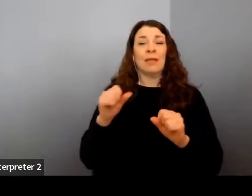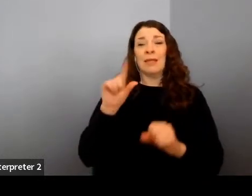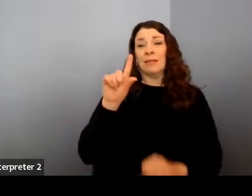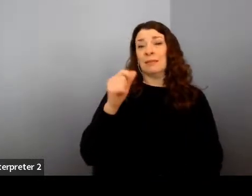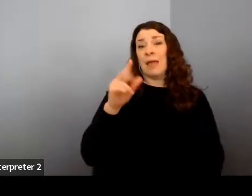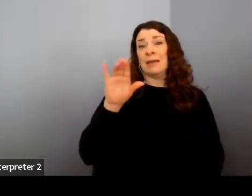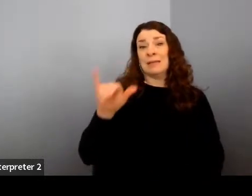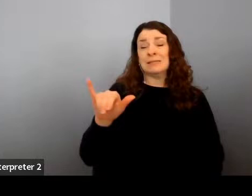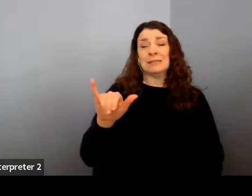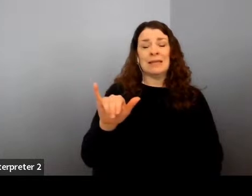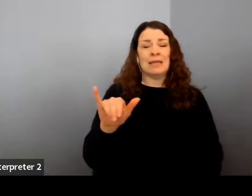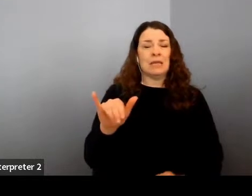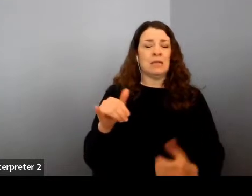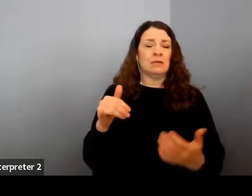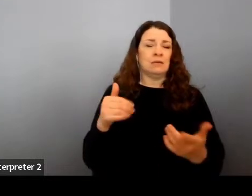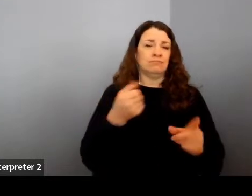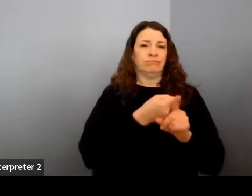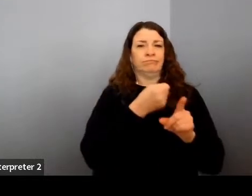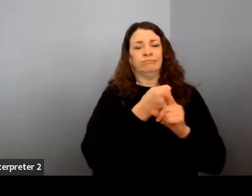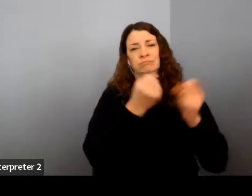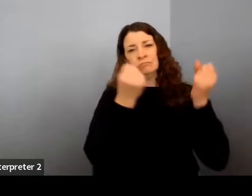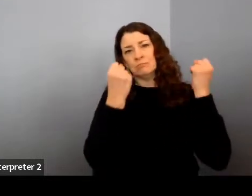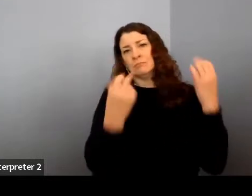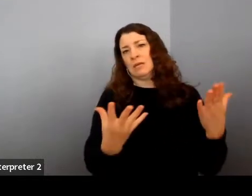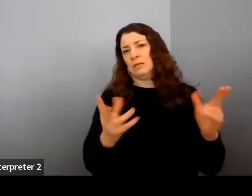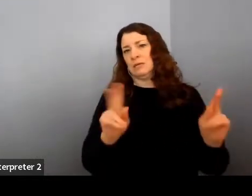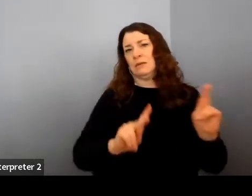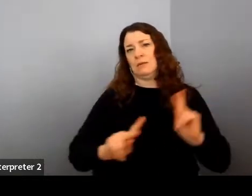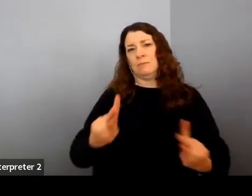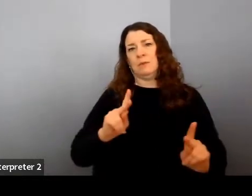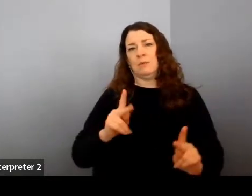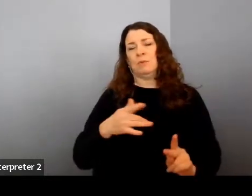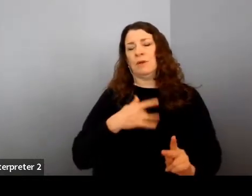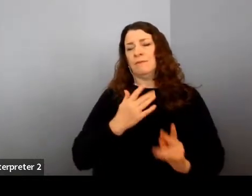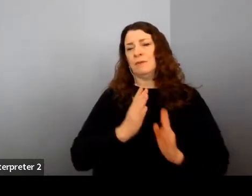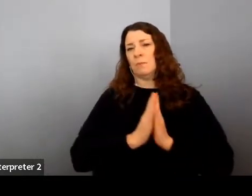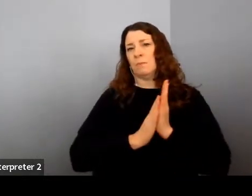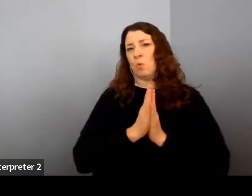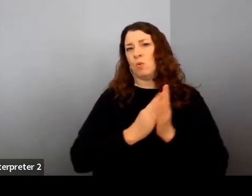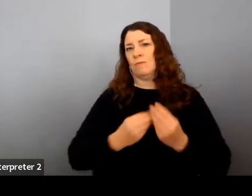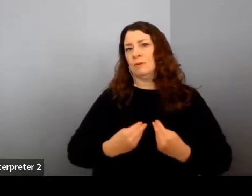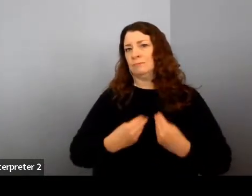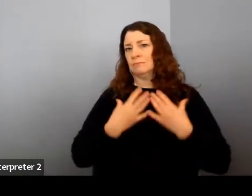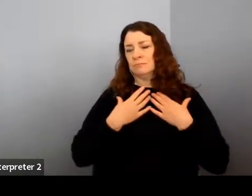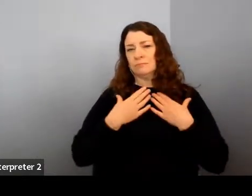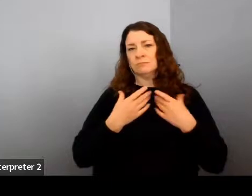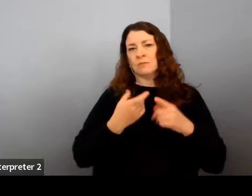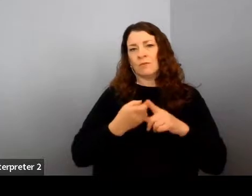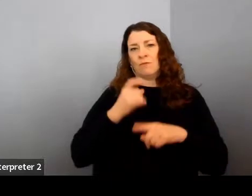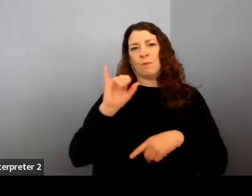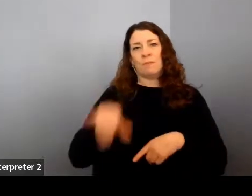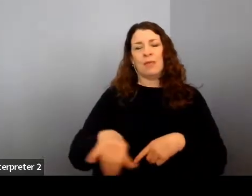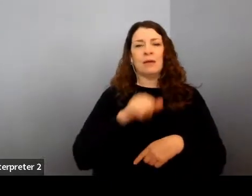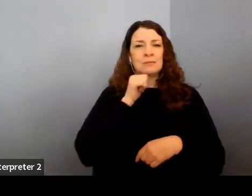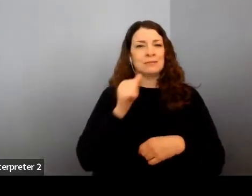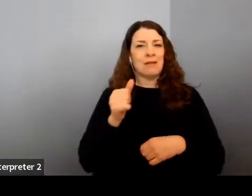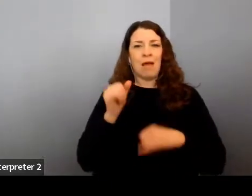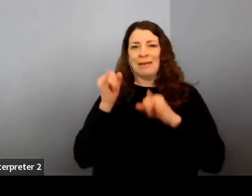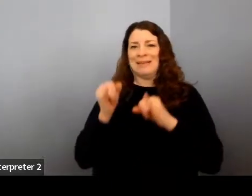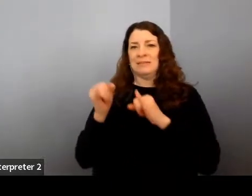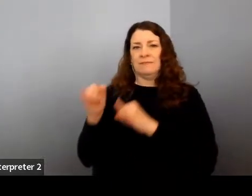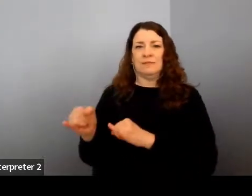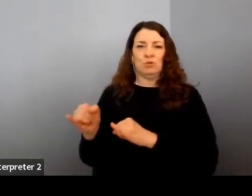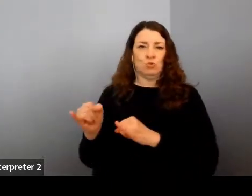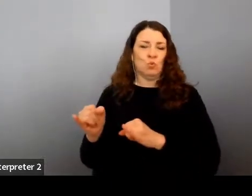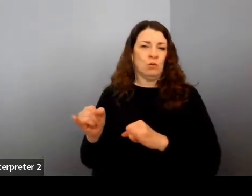so much bigger than yourself. And that's something I've always been incredibly motivated by. And it's never an individual effort or sport. It is a team sport.